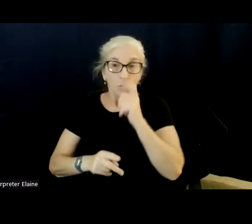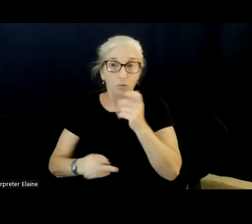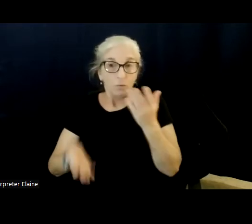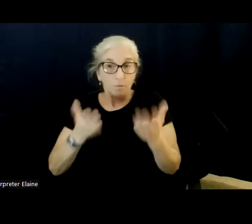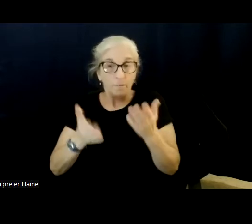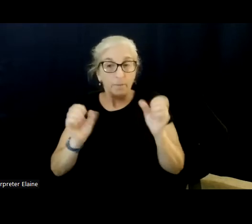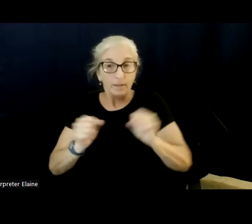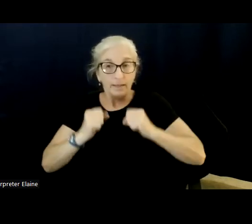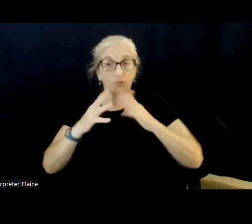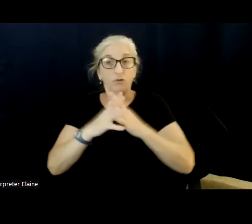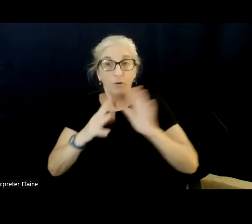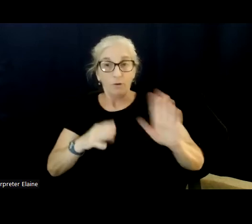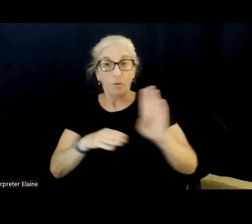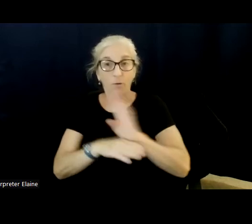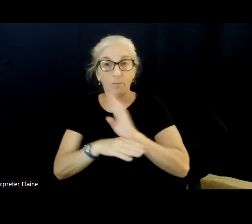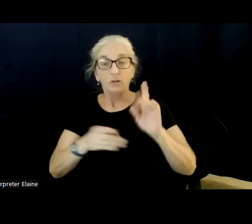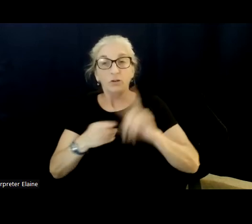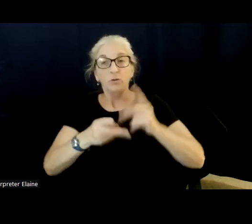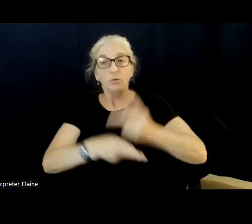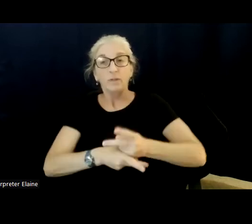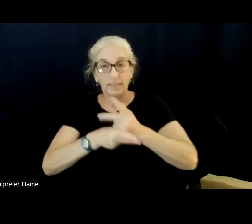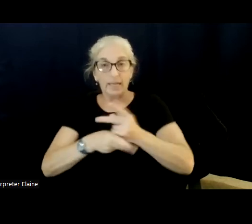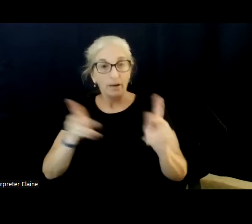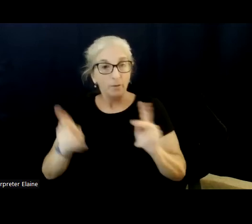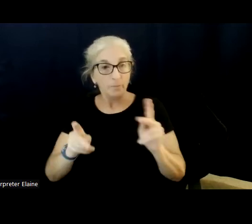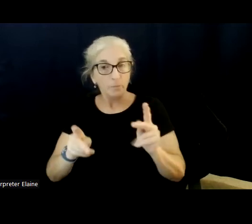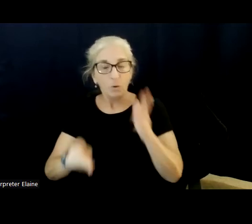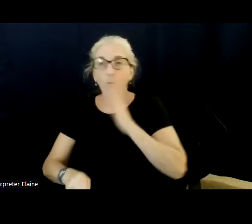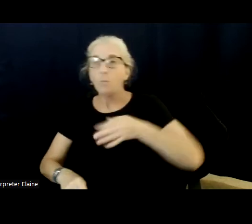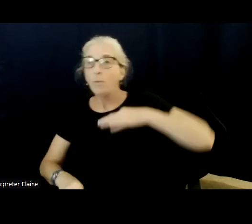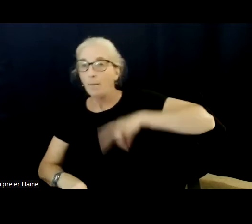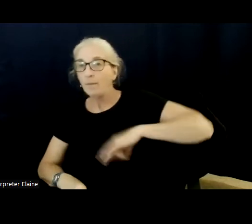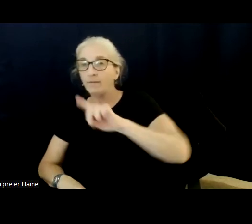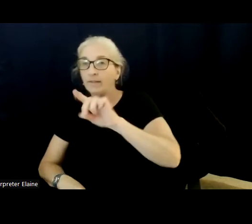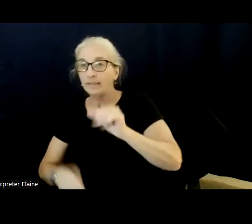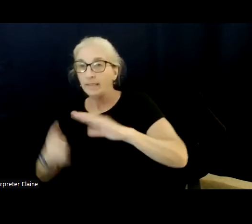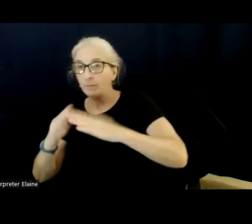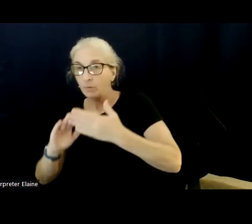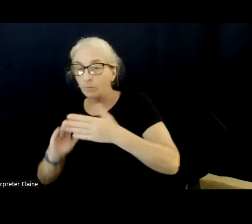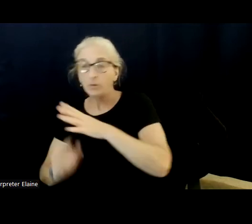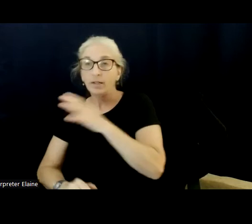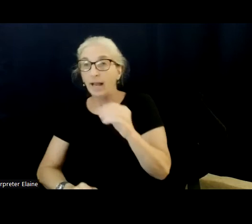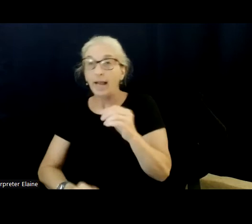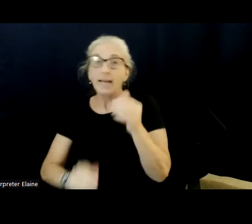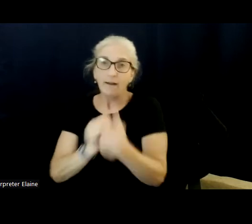so that it benefits not only the disabled community, but all of us in the process. Thank you for that question.